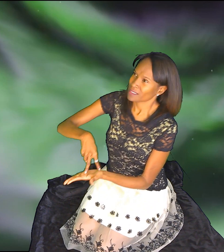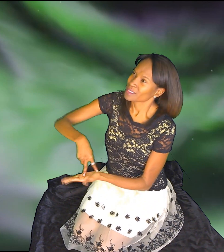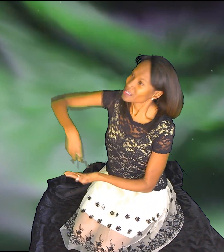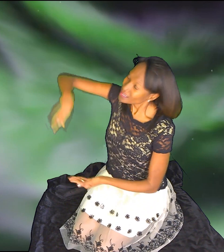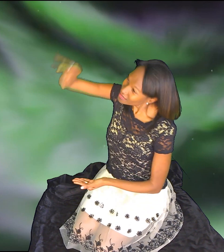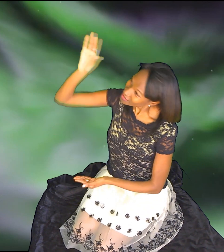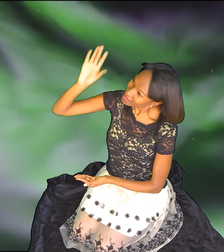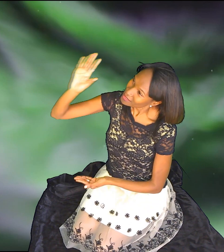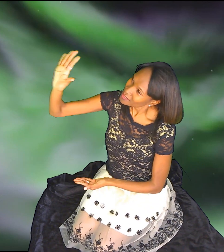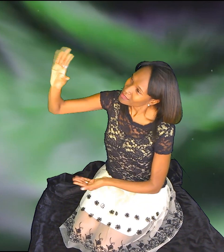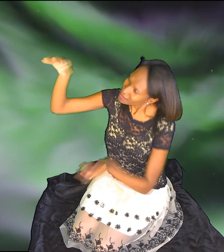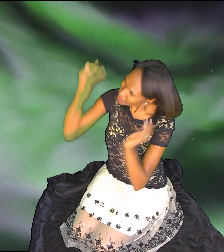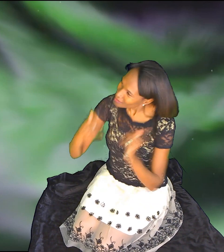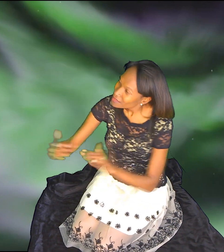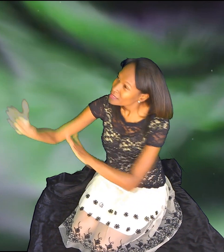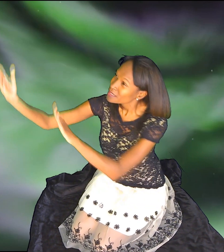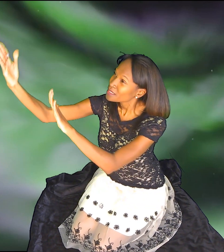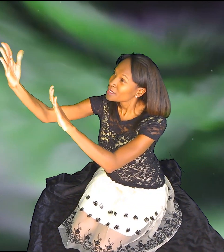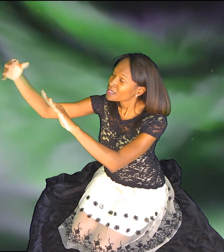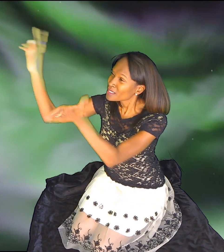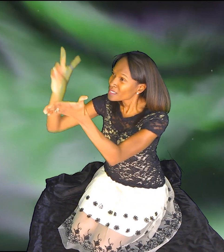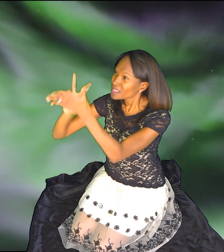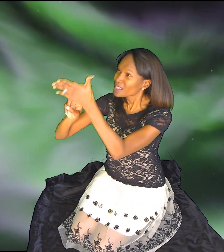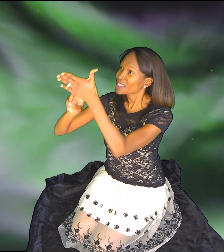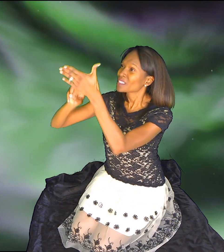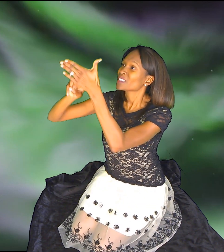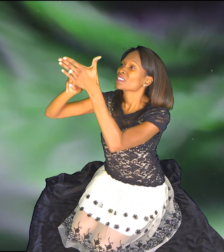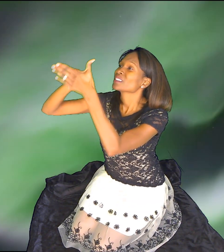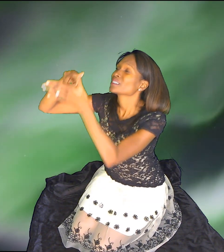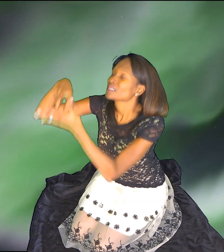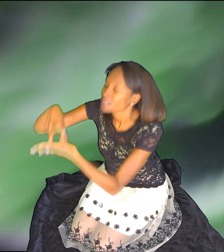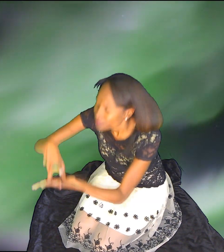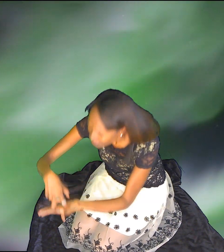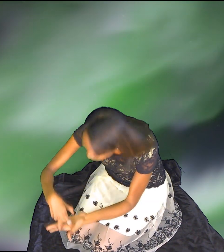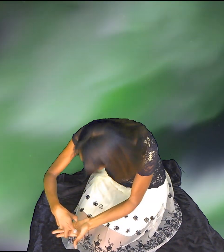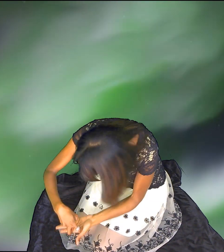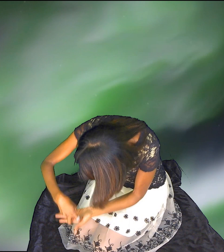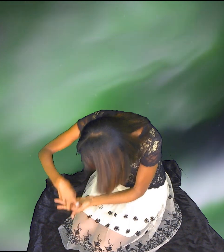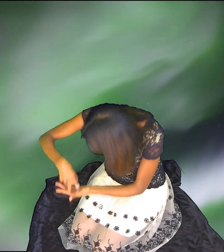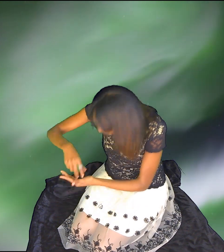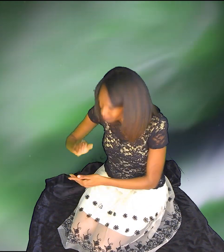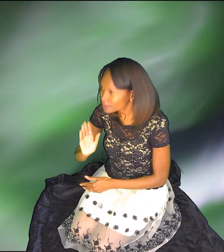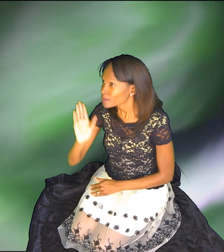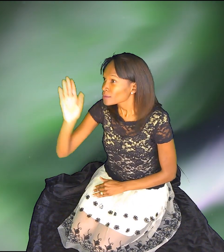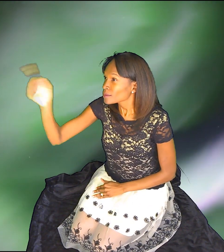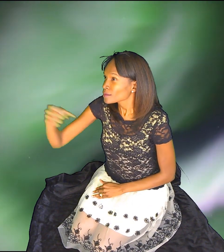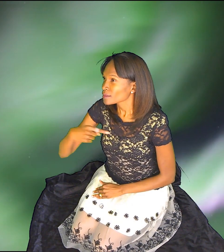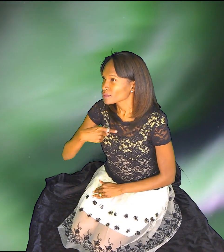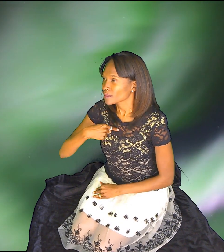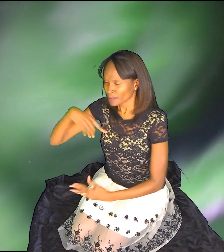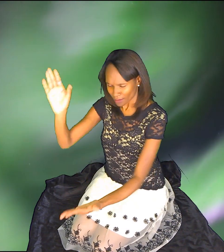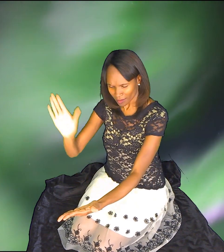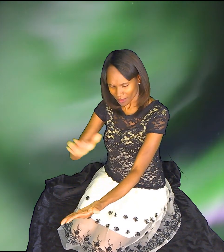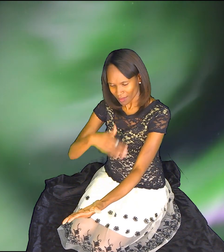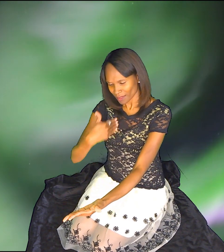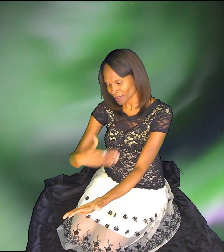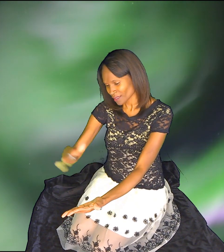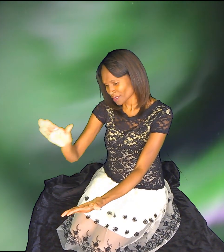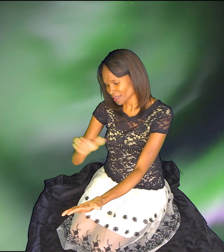in your presence to my knees? Will I fall? Will I sing